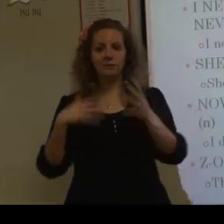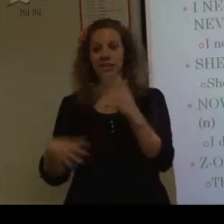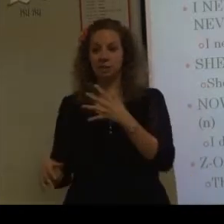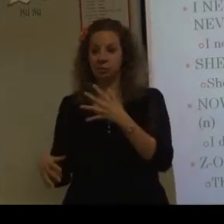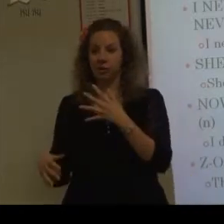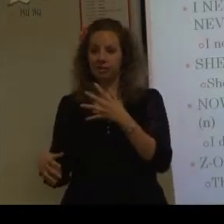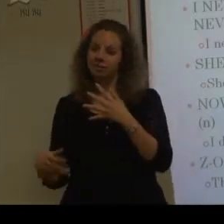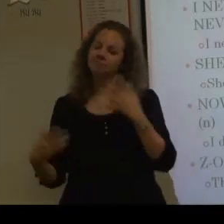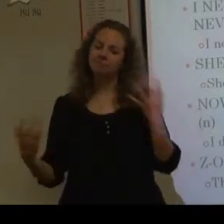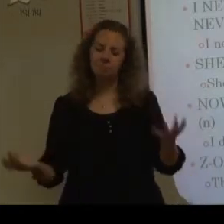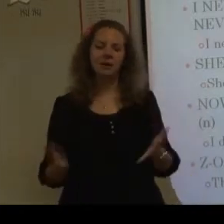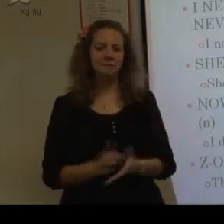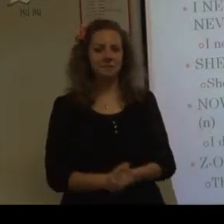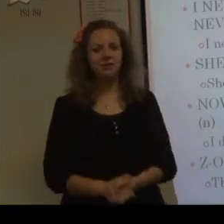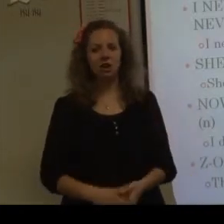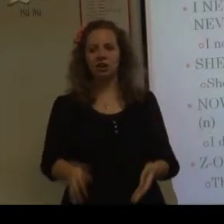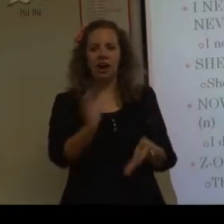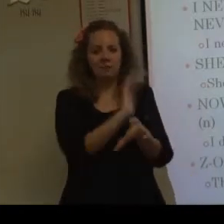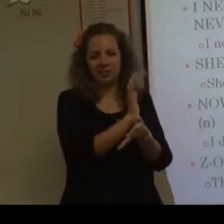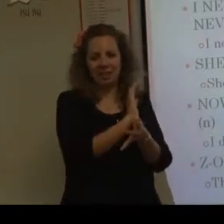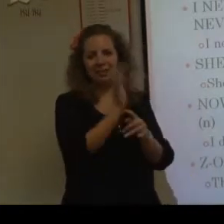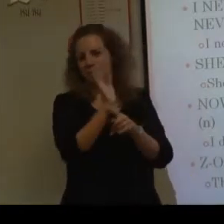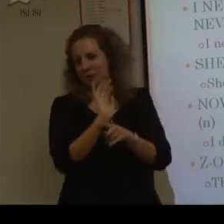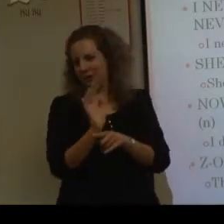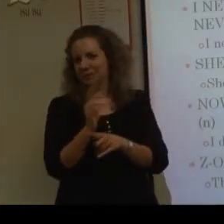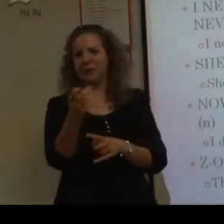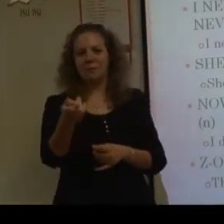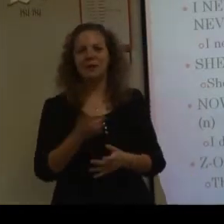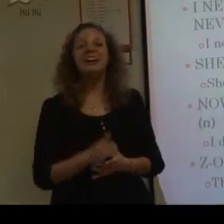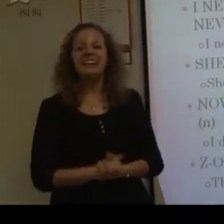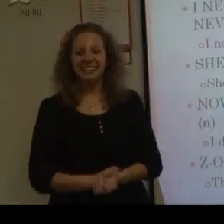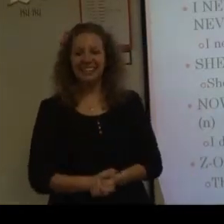Or I'm signing with. Yeah. But. In general. I would sign it this way. I've seen them sign lot of your teams.